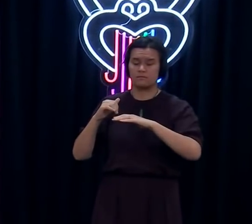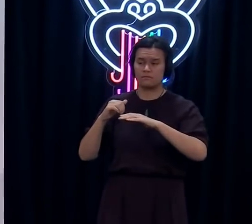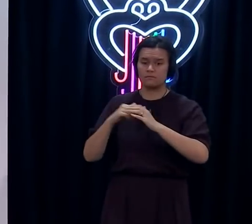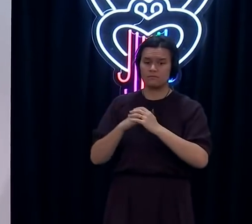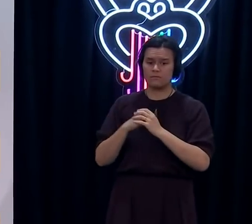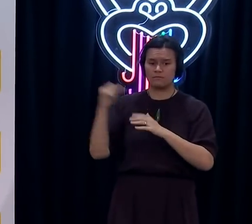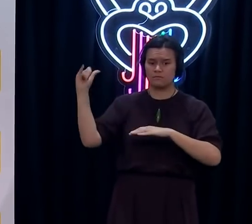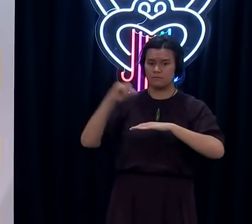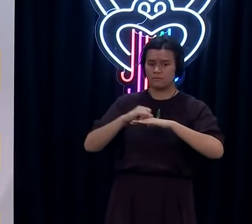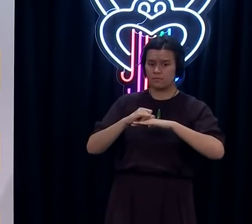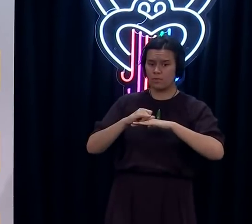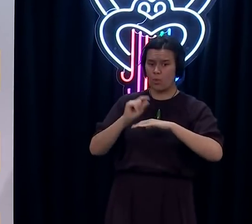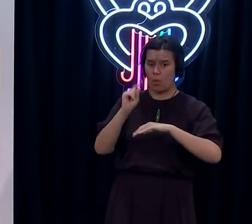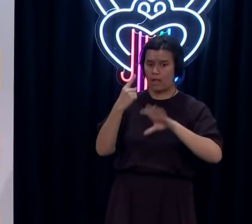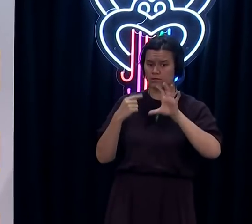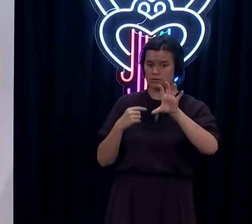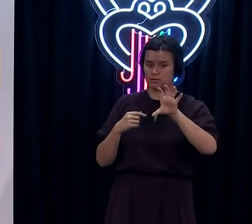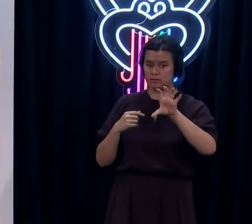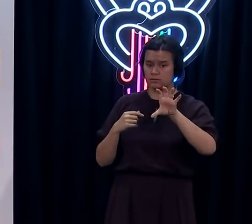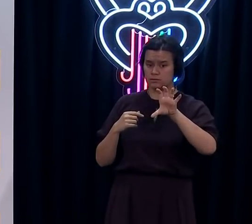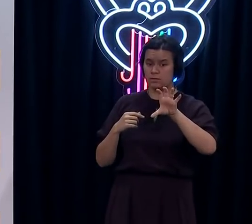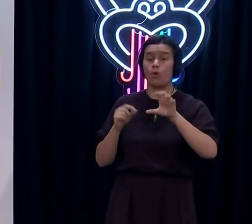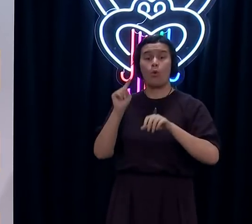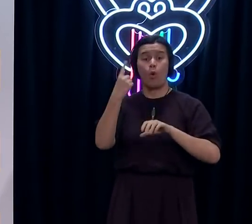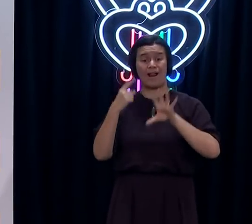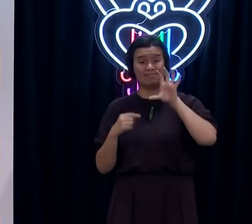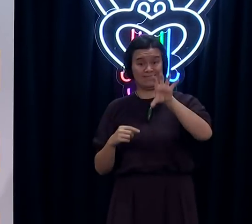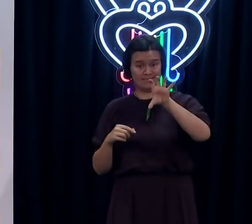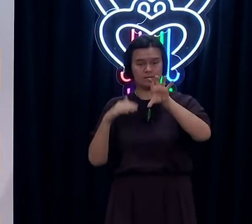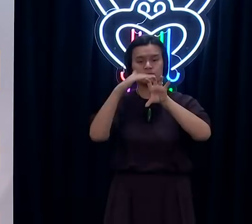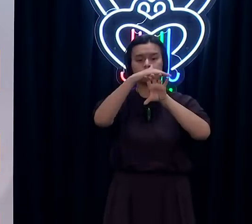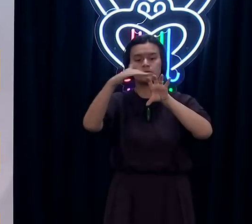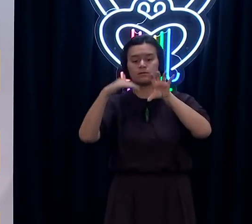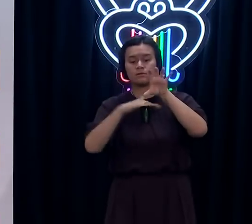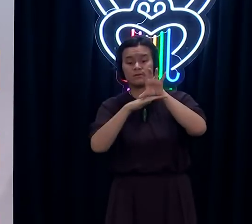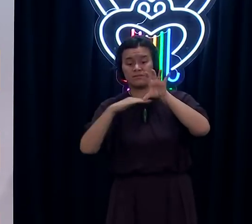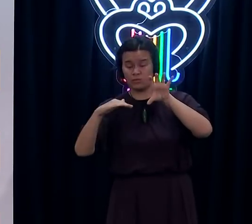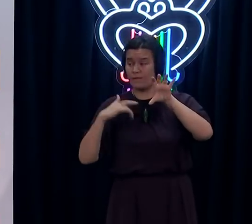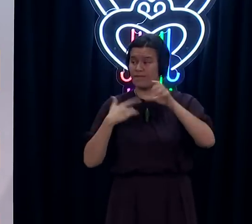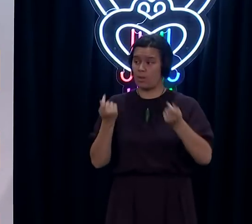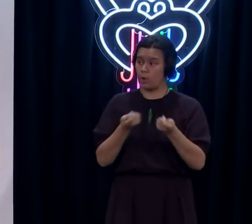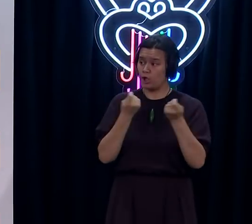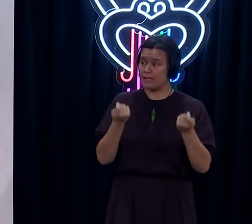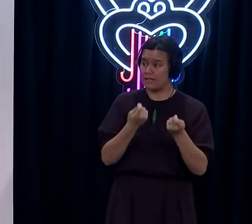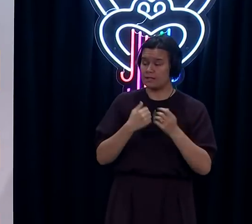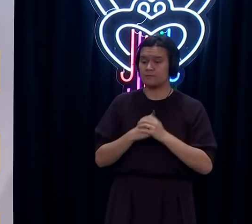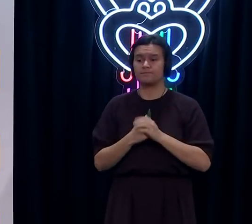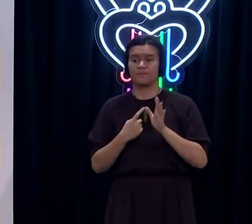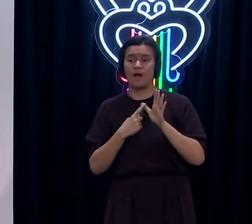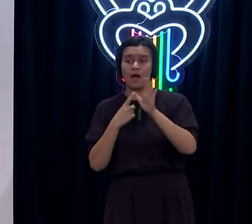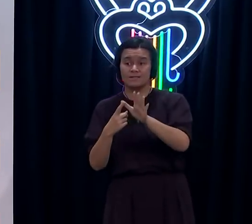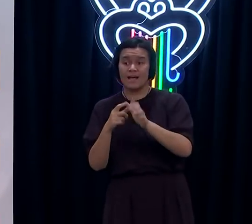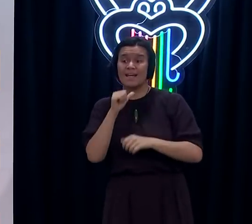said for those border controls we put in place the expectations. People do have to for essential work hold